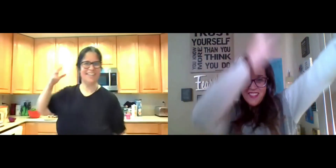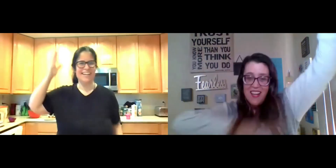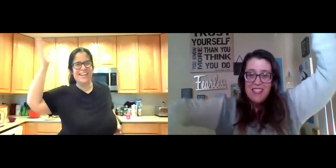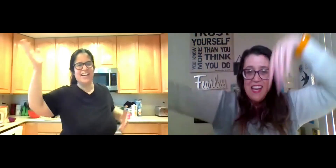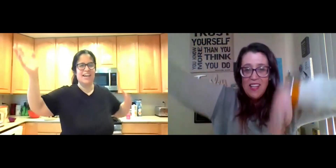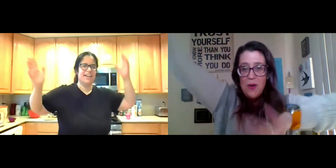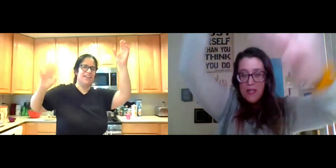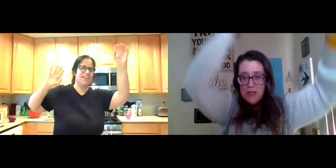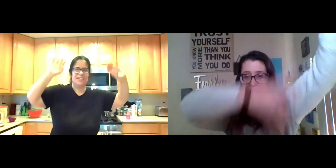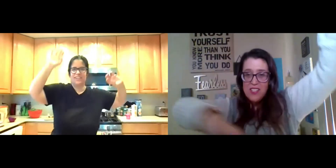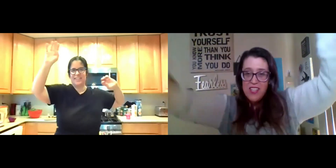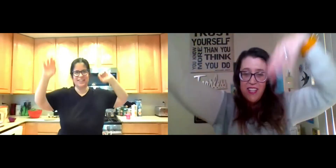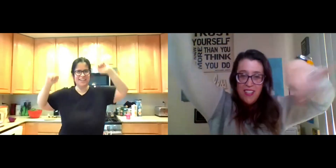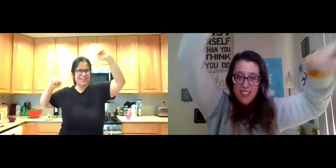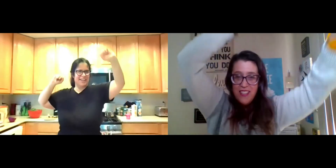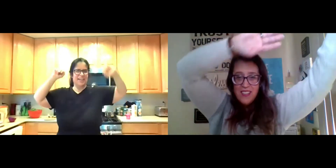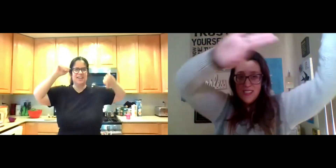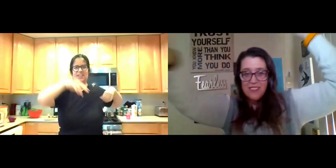Yeah.